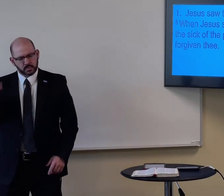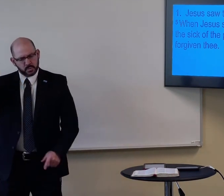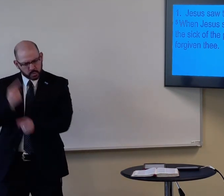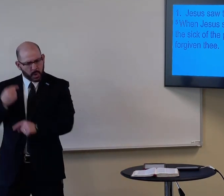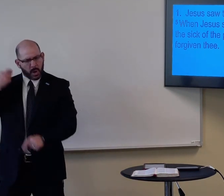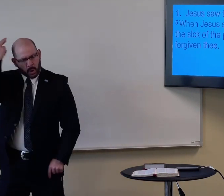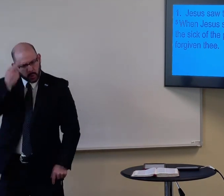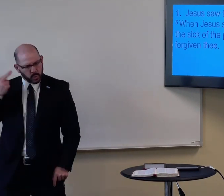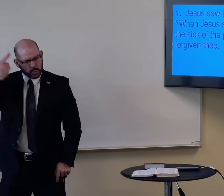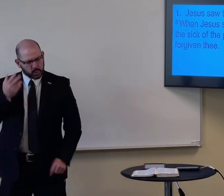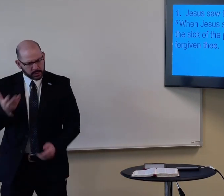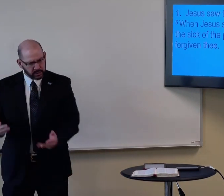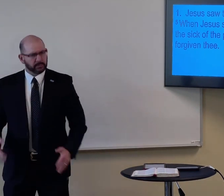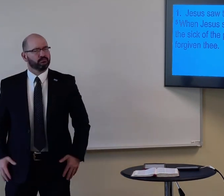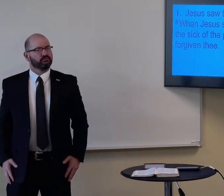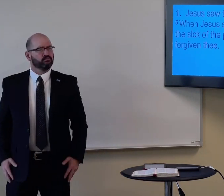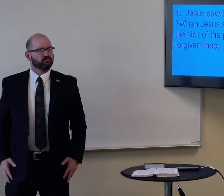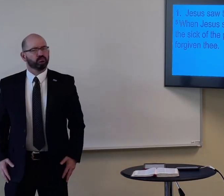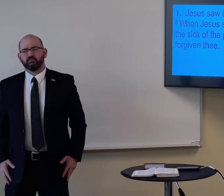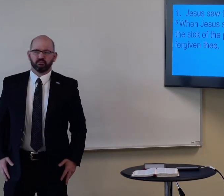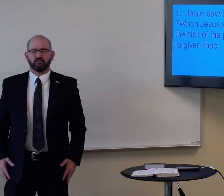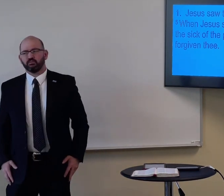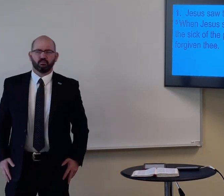So I'm going to do this for the right reason, you think.